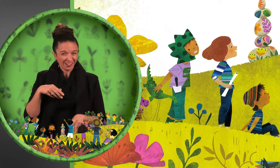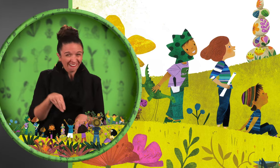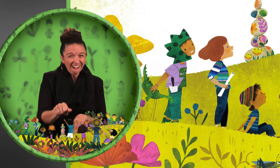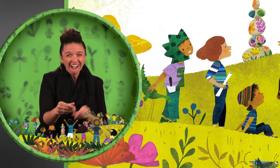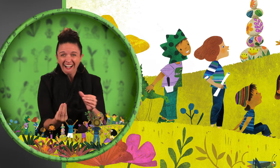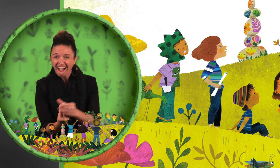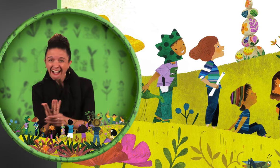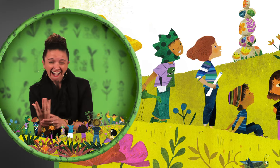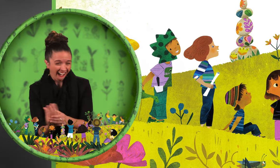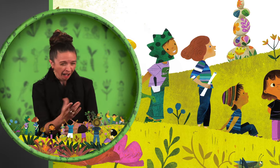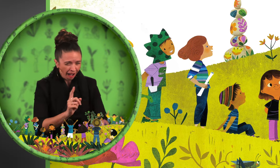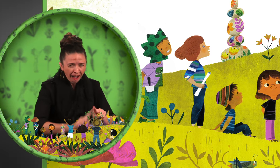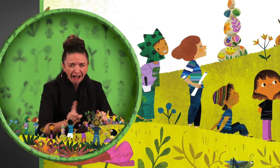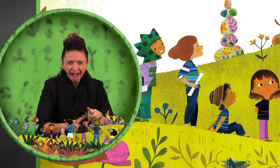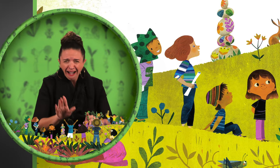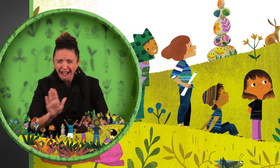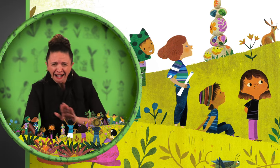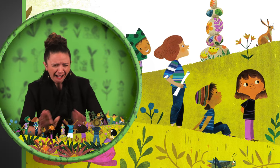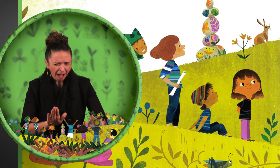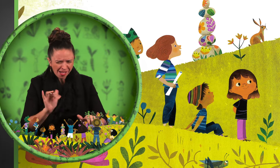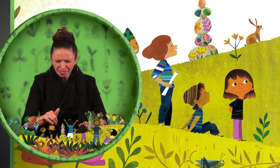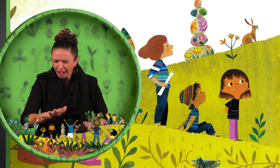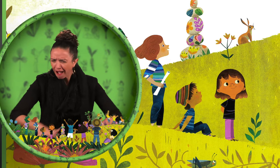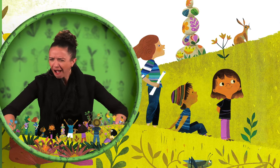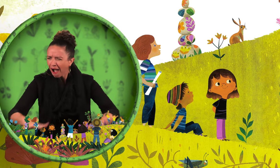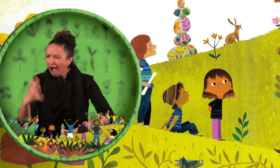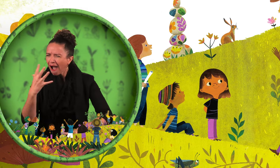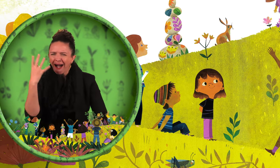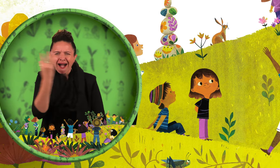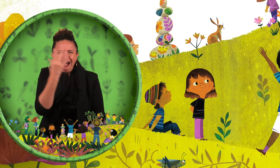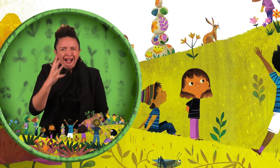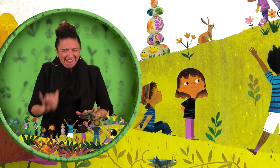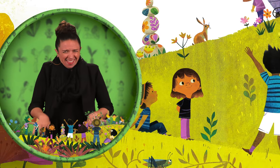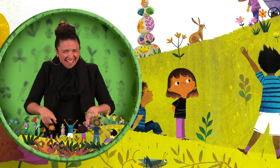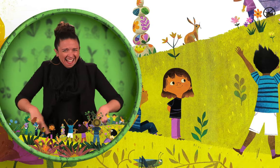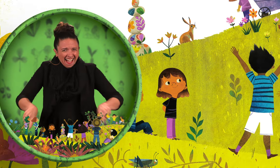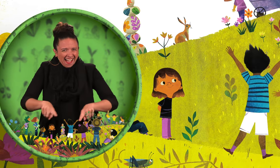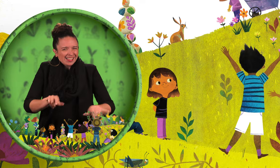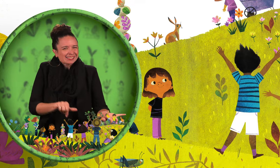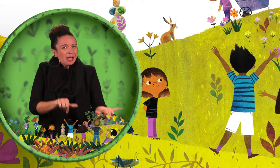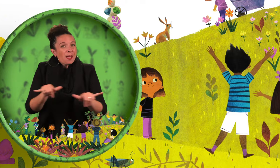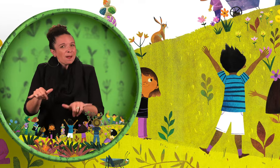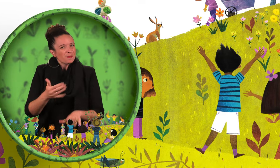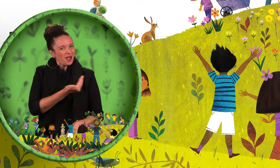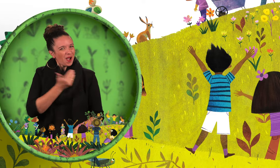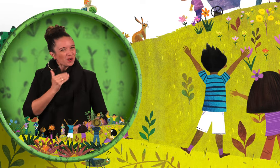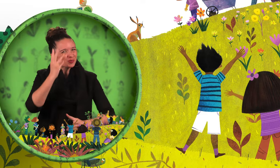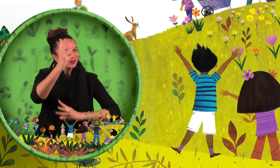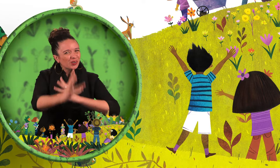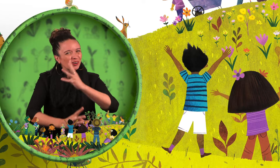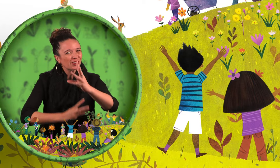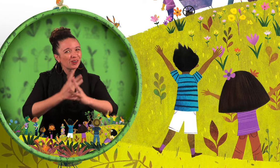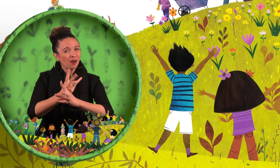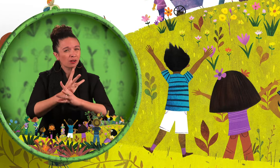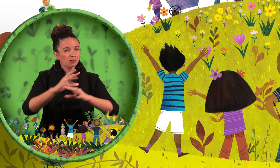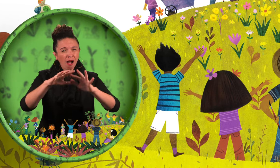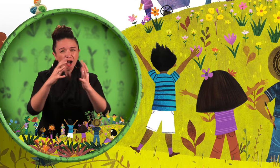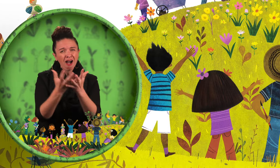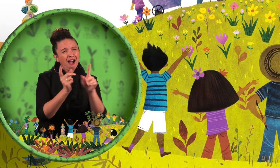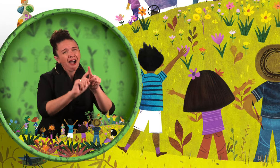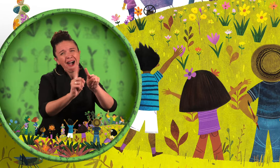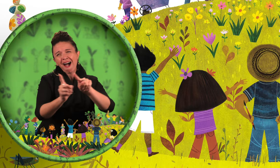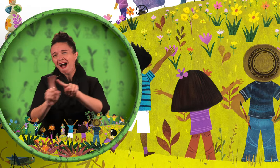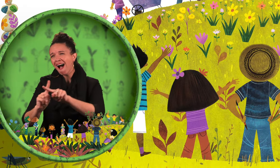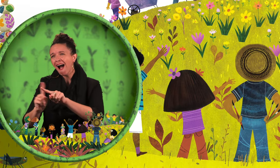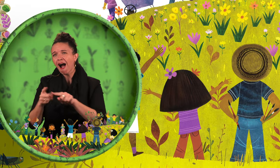just like all of these plants, each of us has unique powers to share with the world and make it more interesting